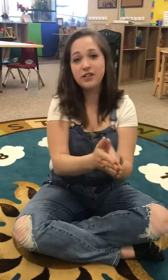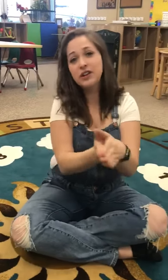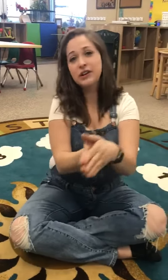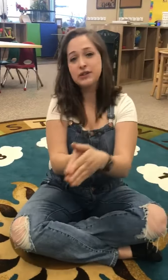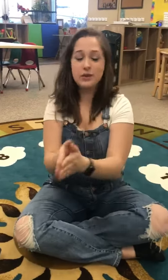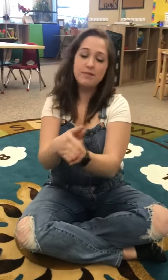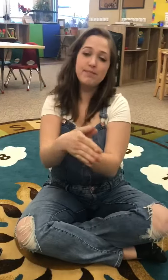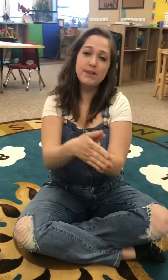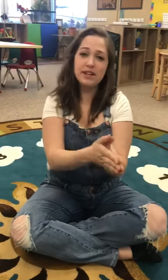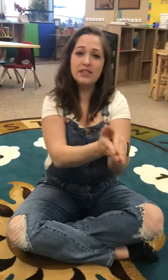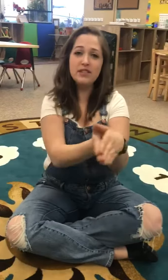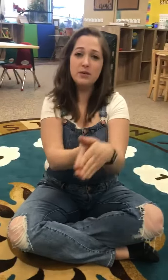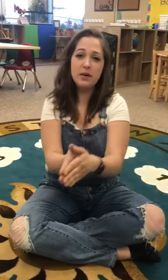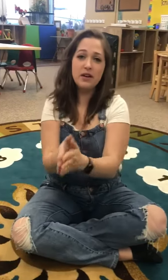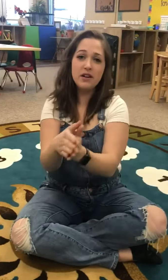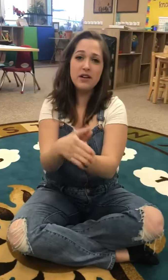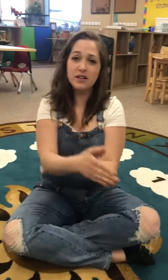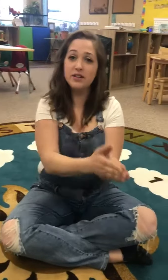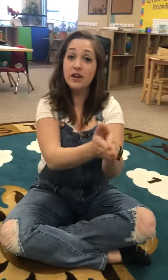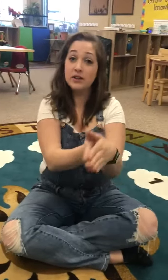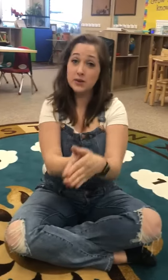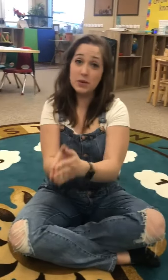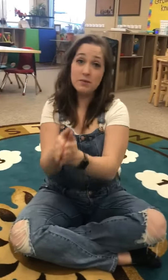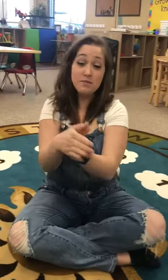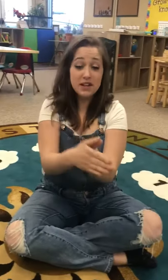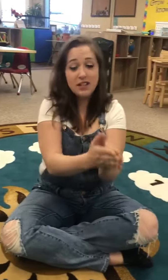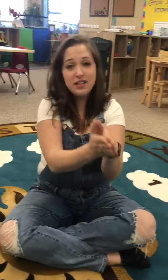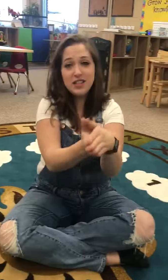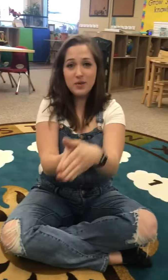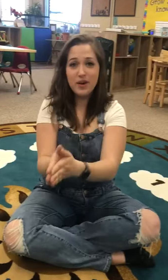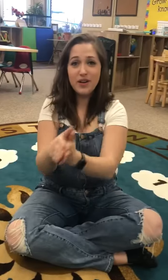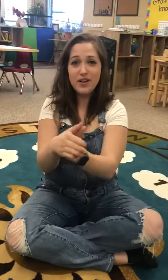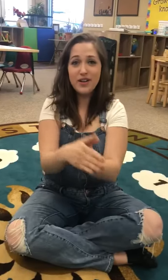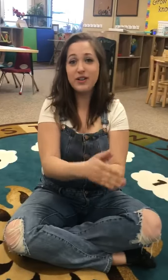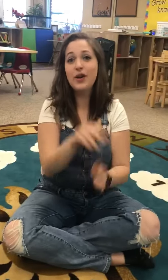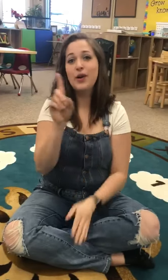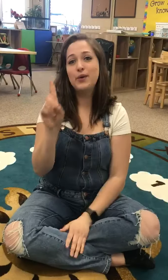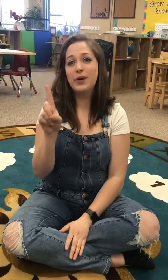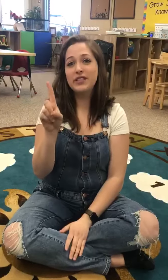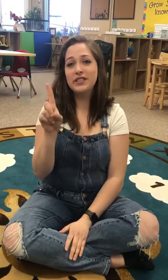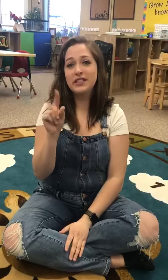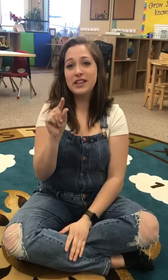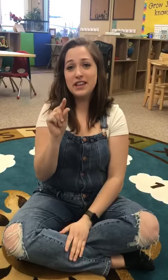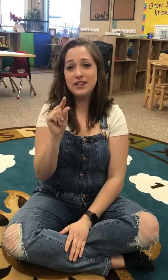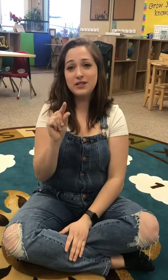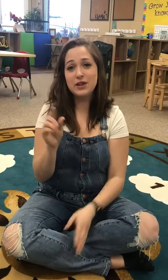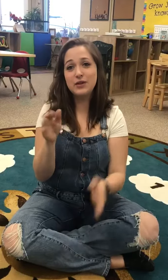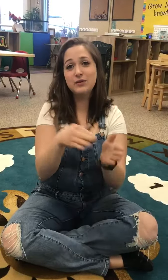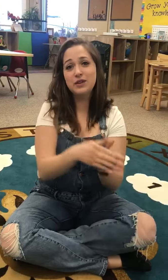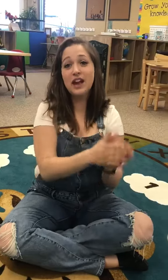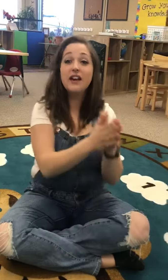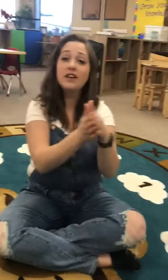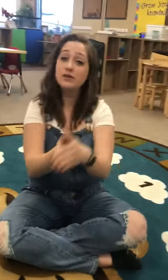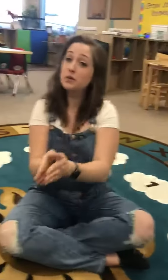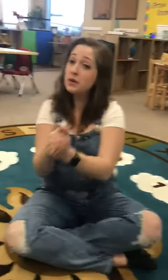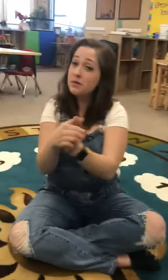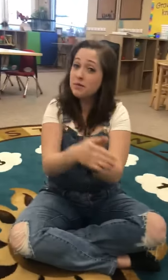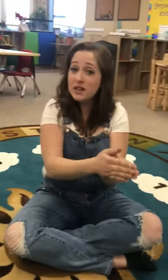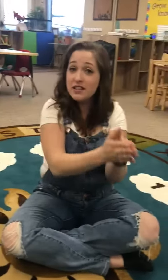swimming in the water swimming in the water one little stone cat swimming in